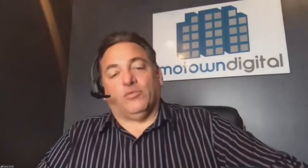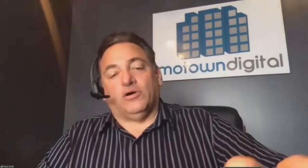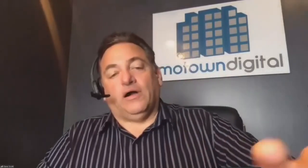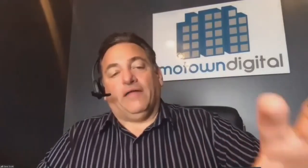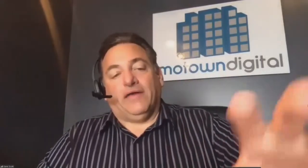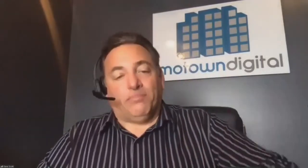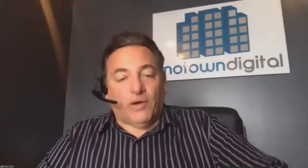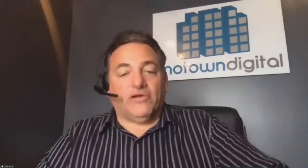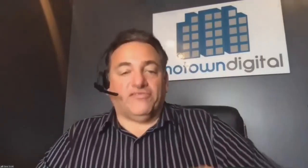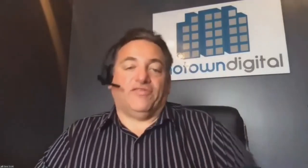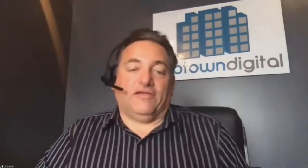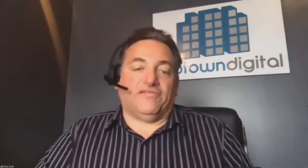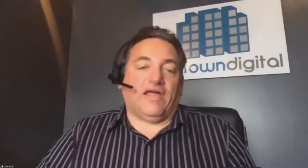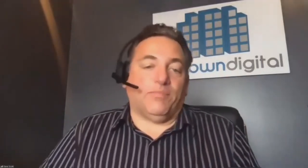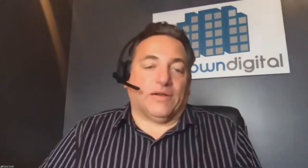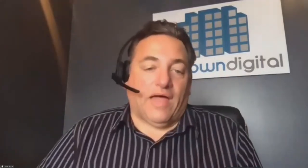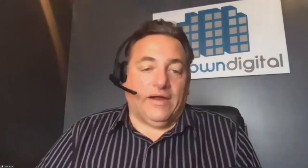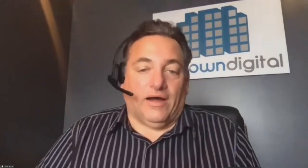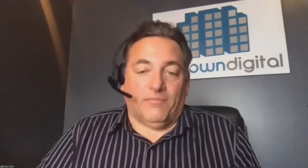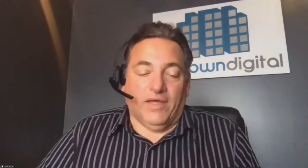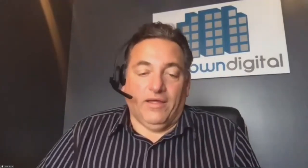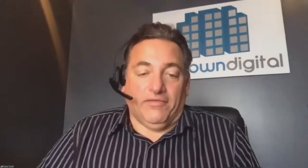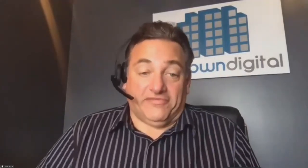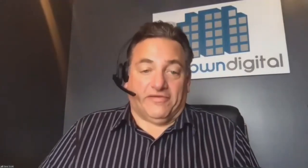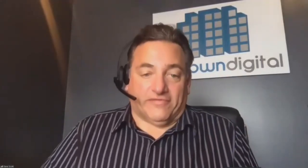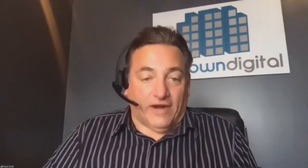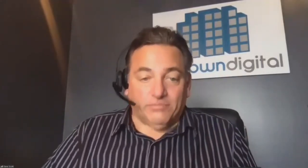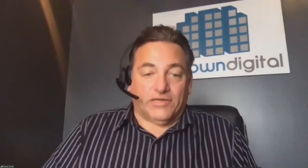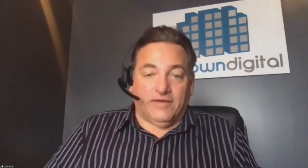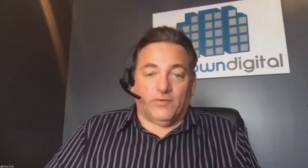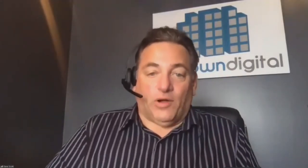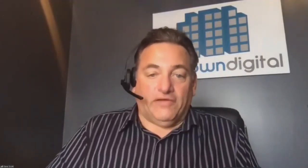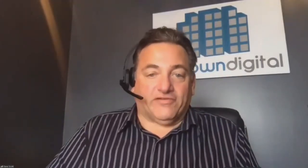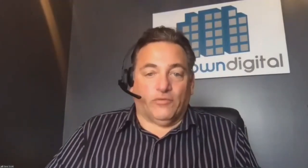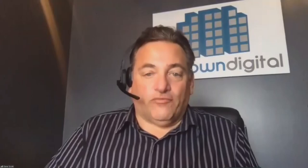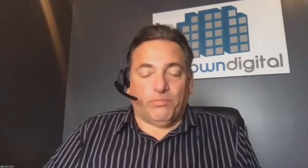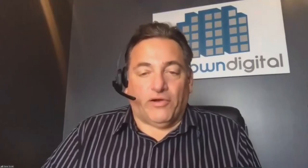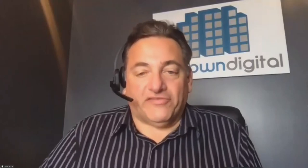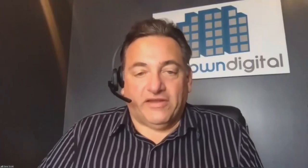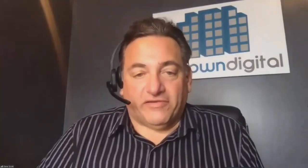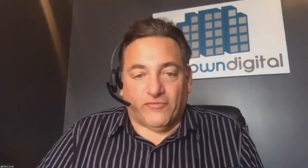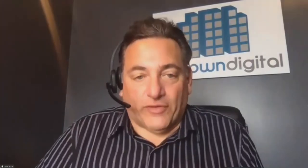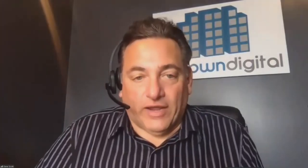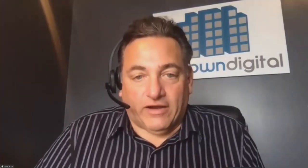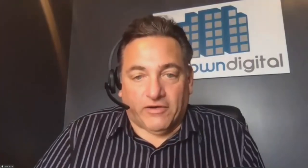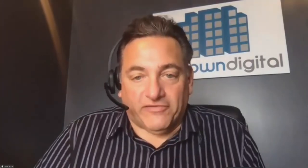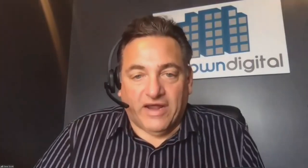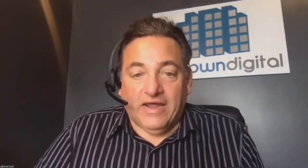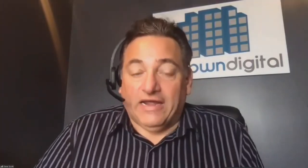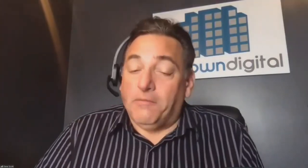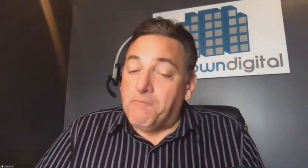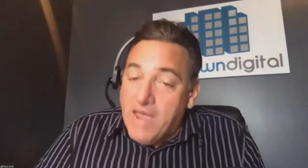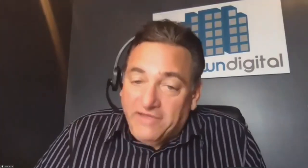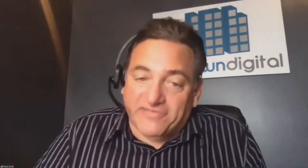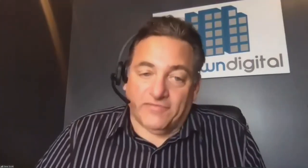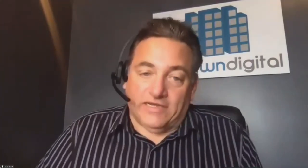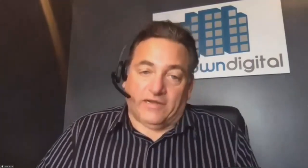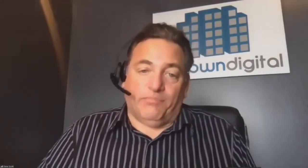shortened schedule and the opponents that just happen to line up, this is an unbelievable high school football season for the Lakers.